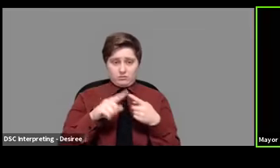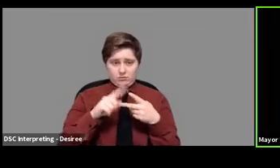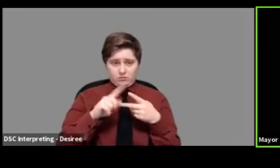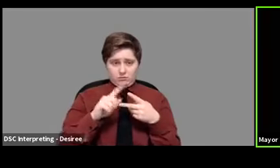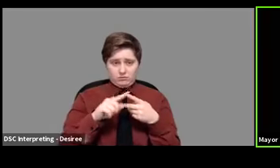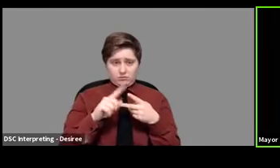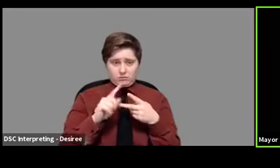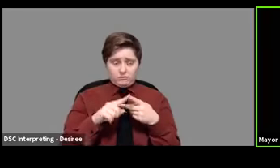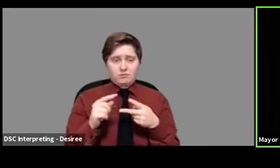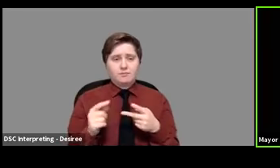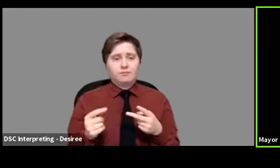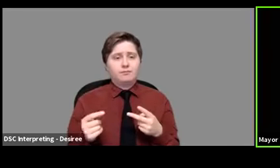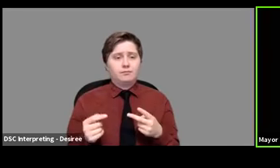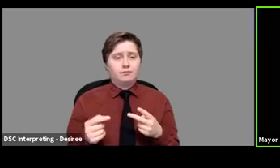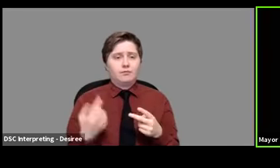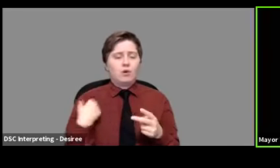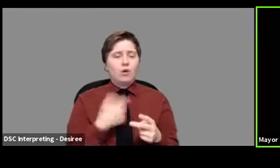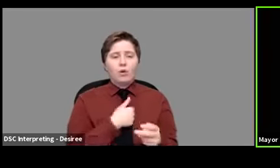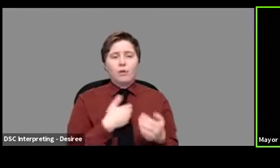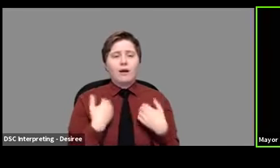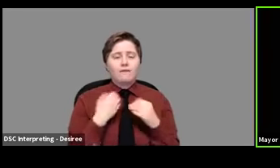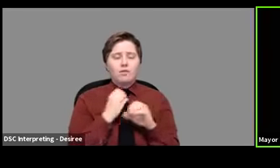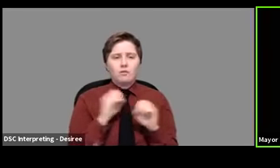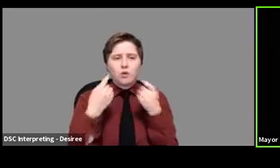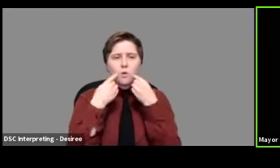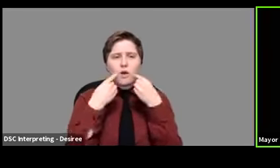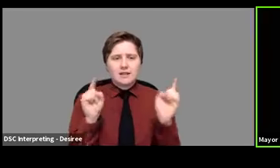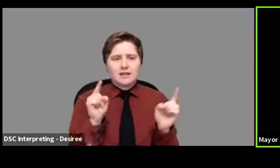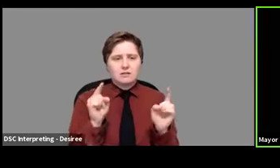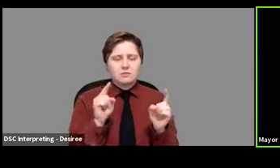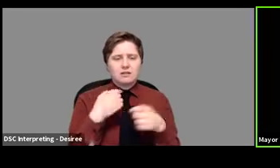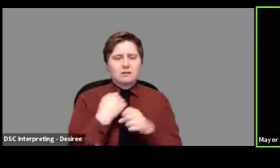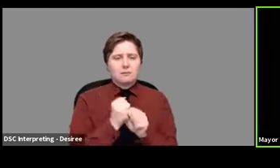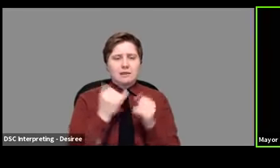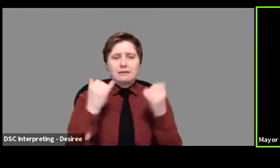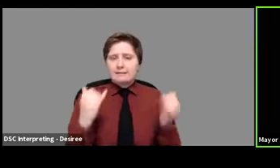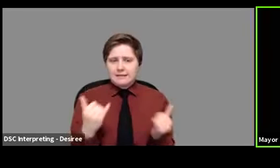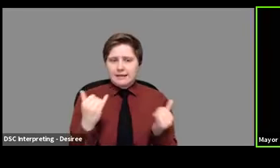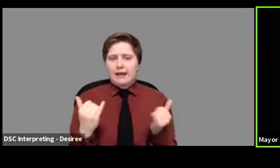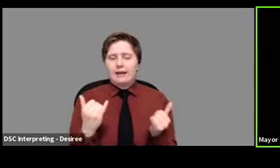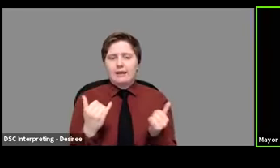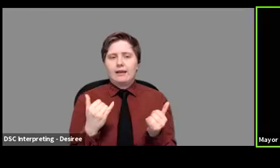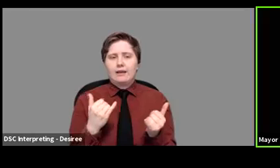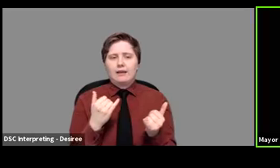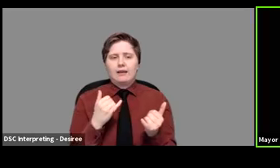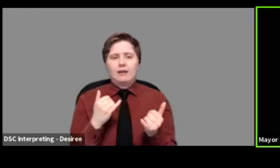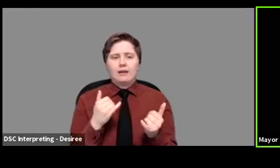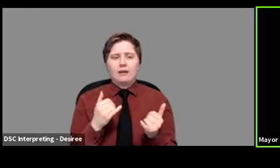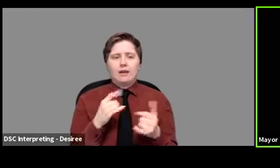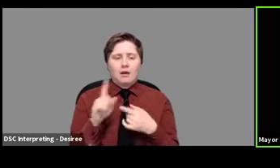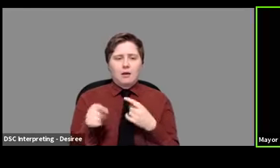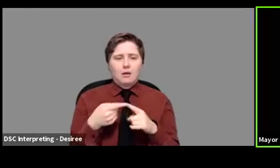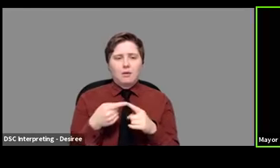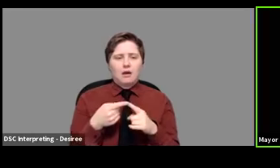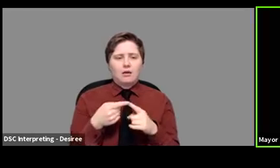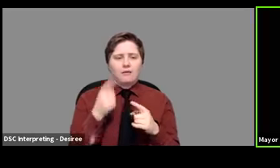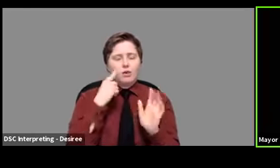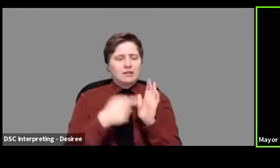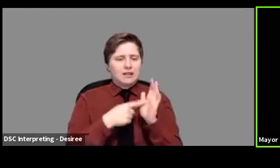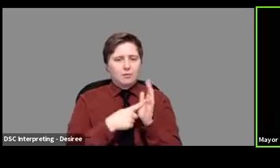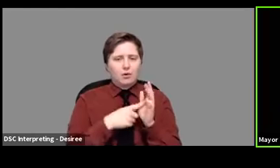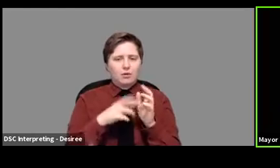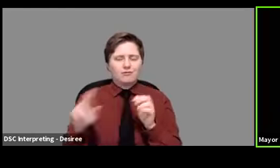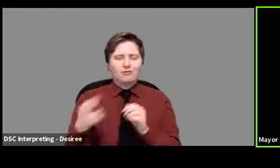I, we have no announcement to make today, um, about for instance,